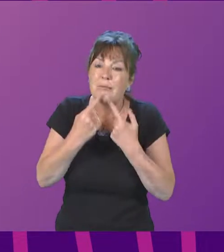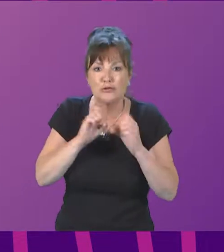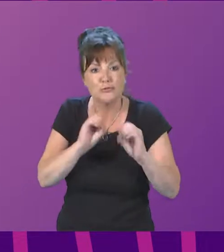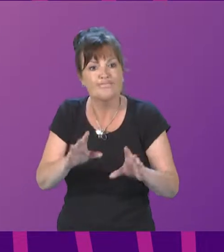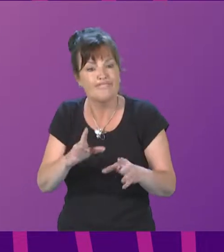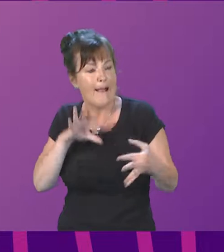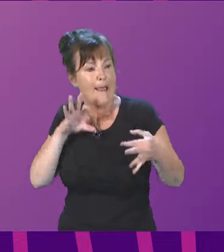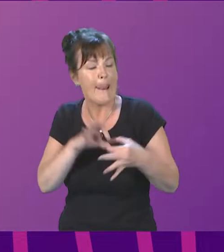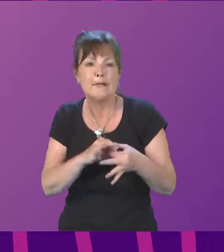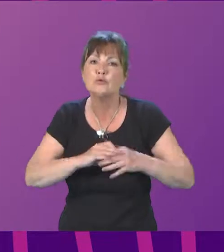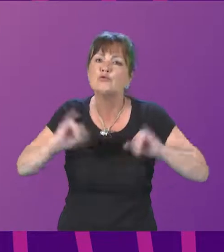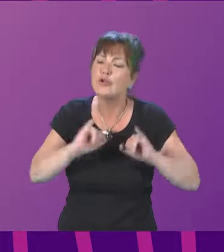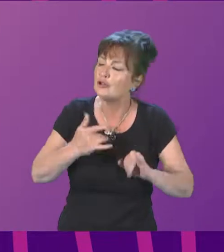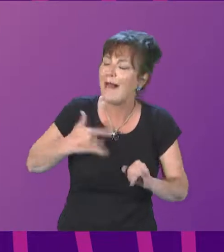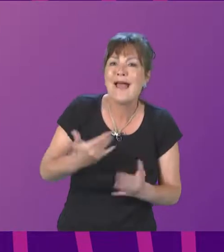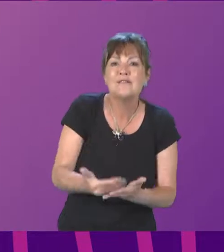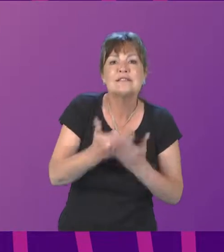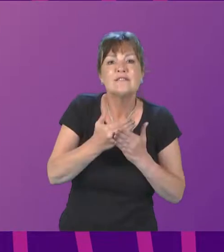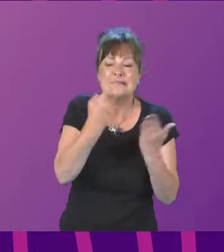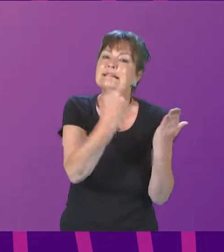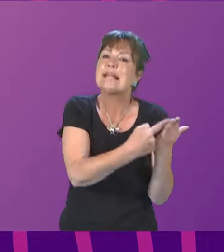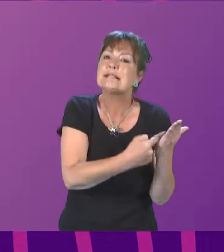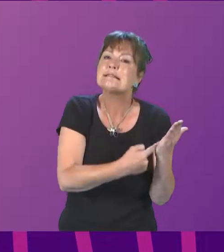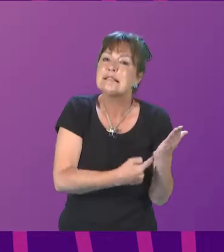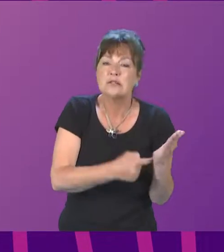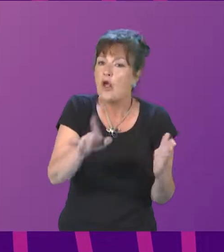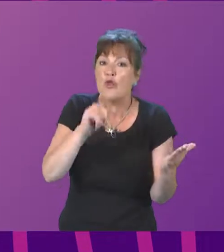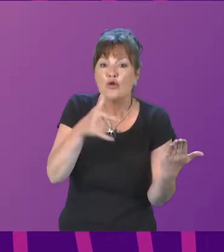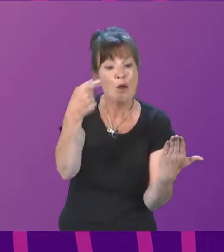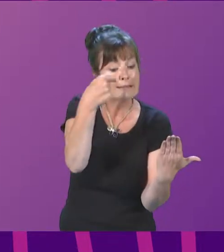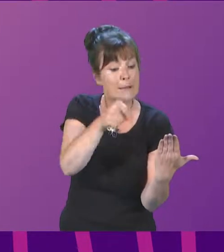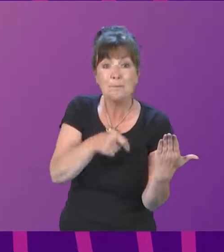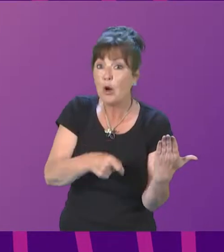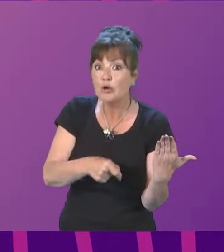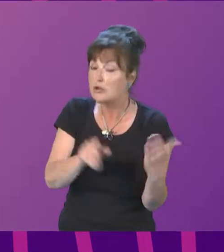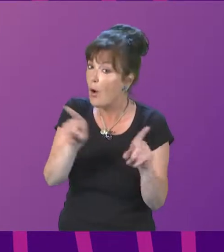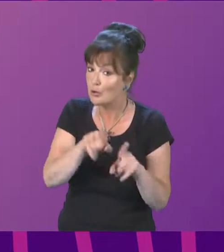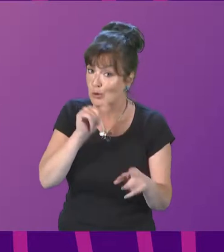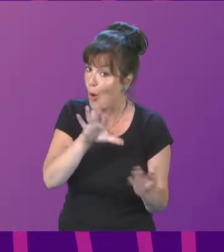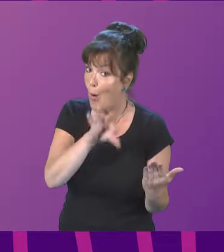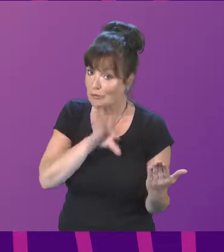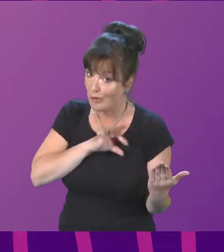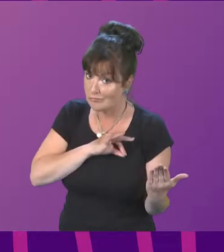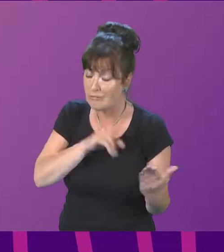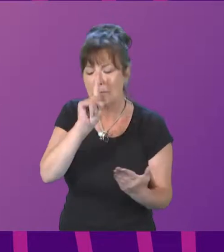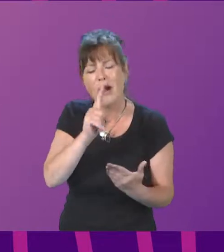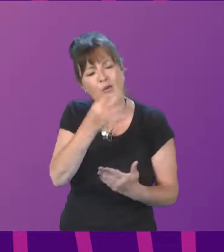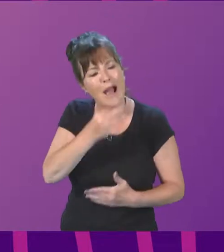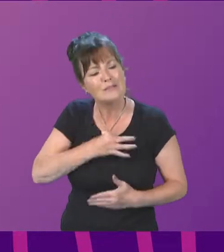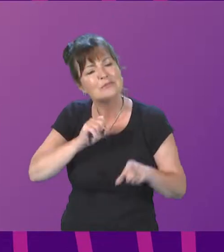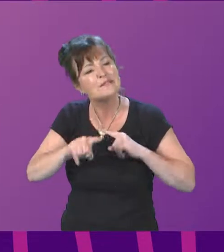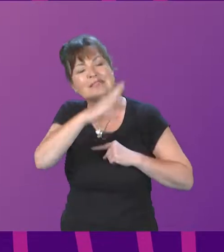-saving MAT standards. They are not a tick box and they are most certainly not optional. In terms of activity over the summer,